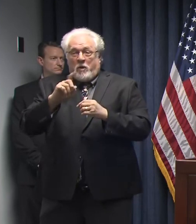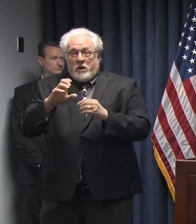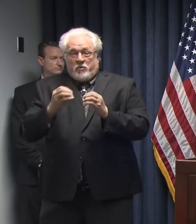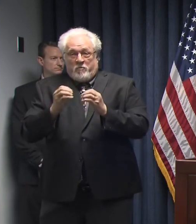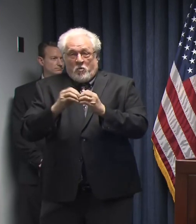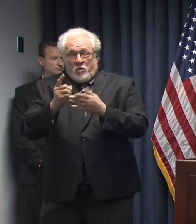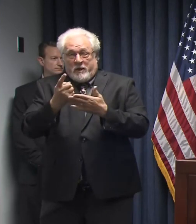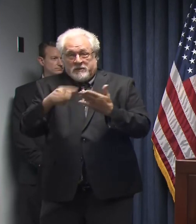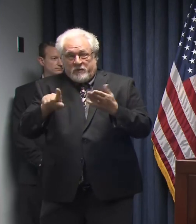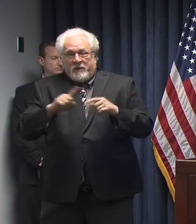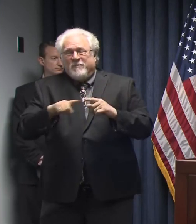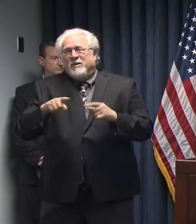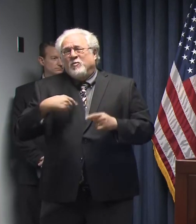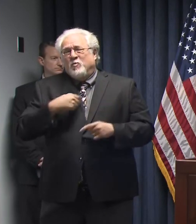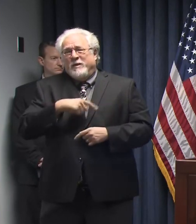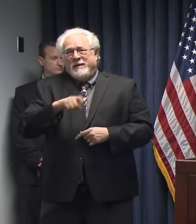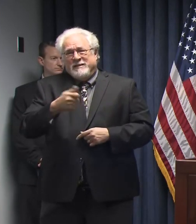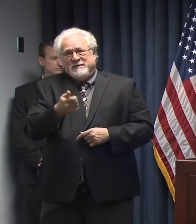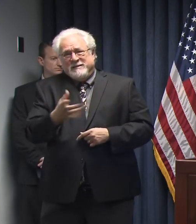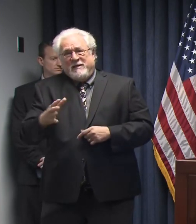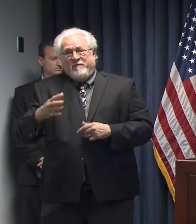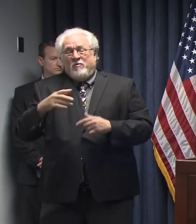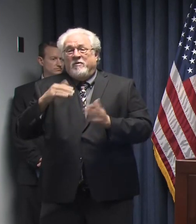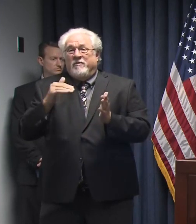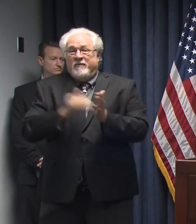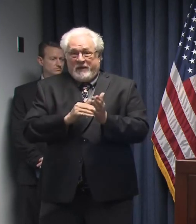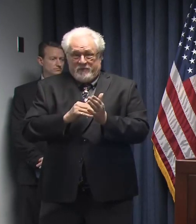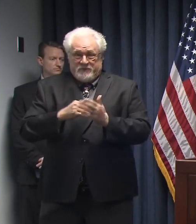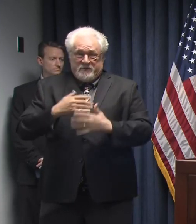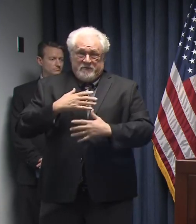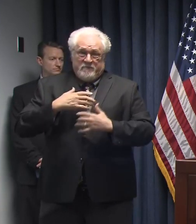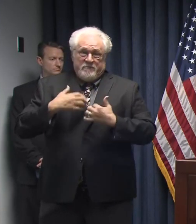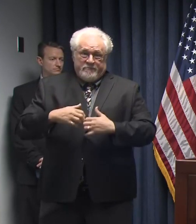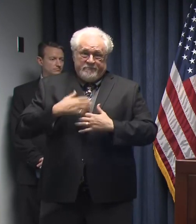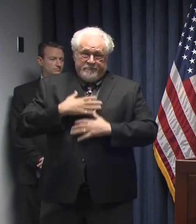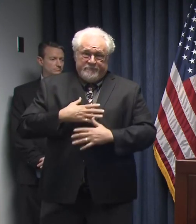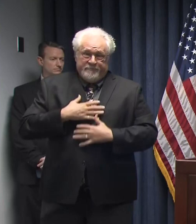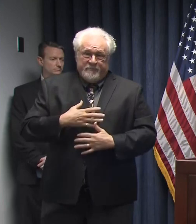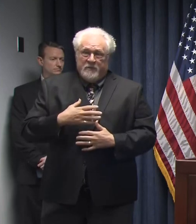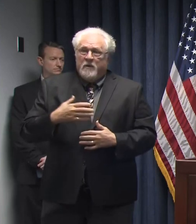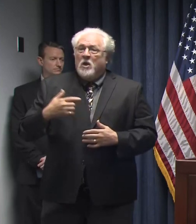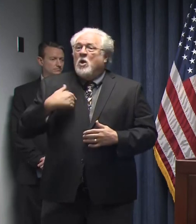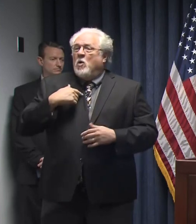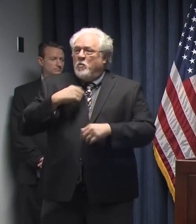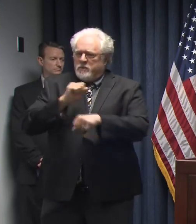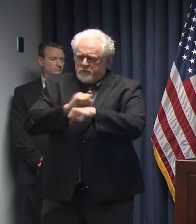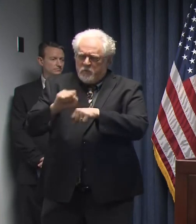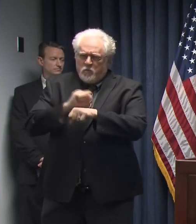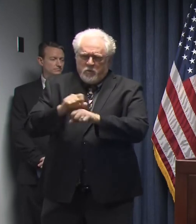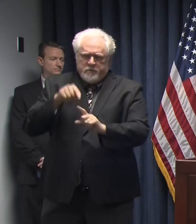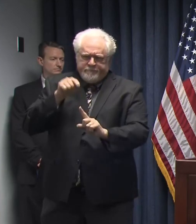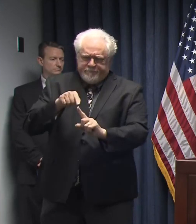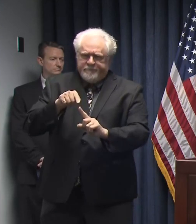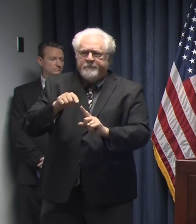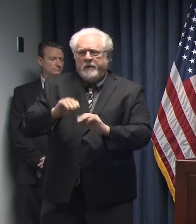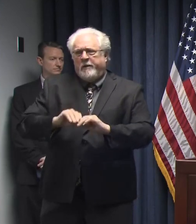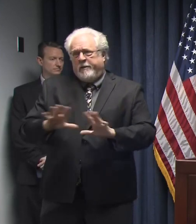but we need several thousand ventilators. We're going to keep working on this, obviously.